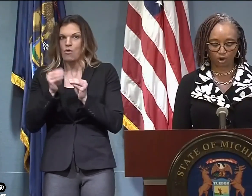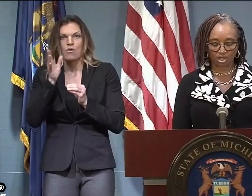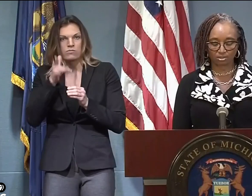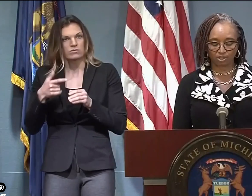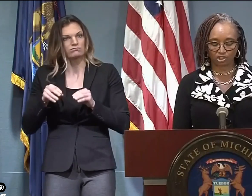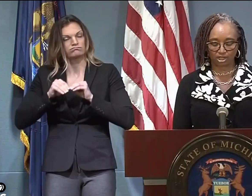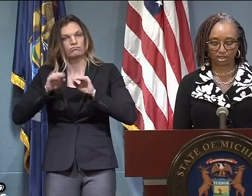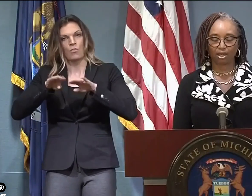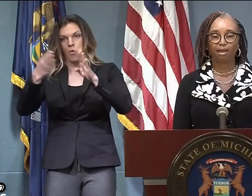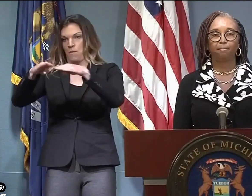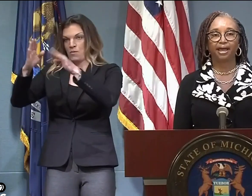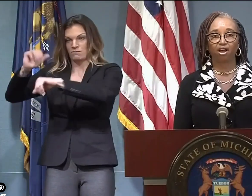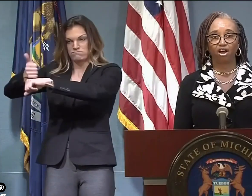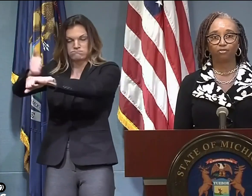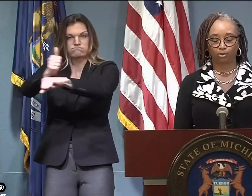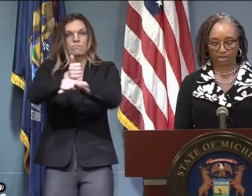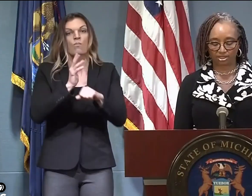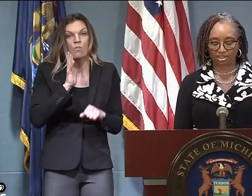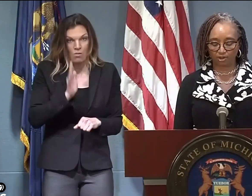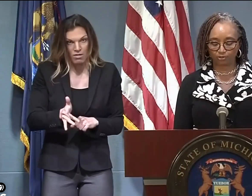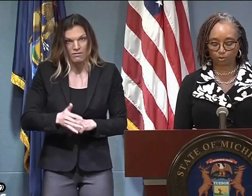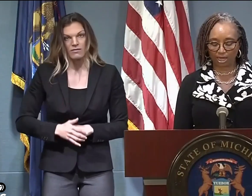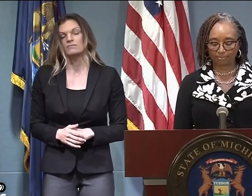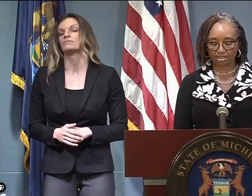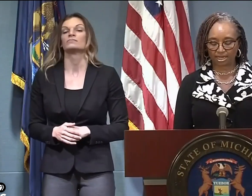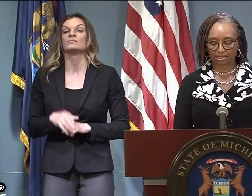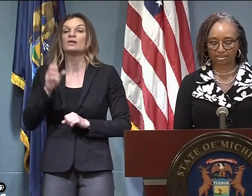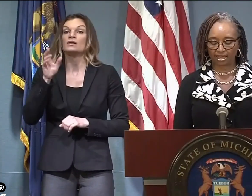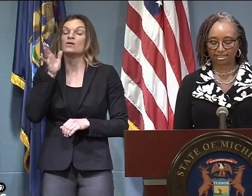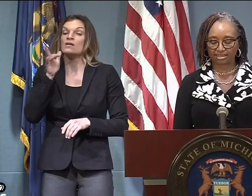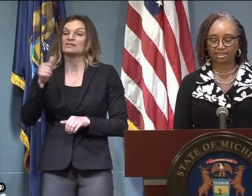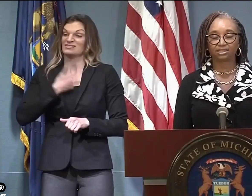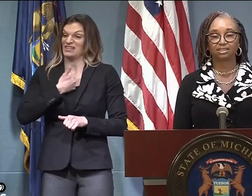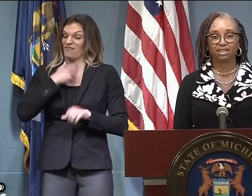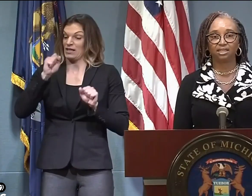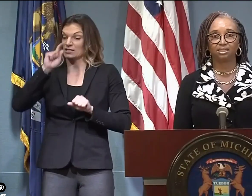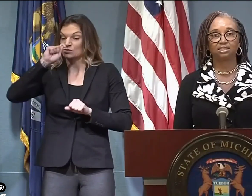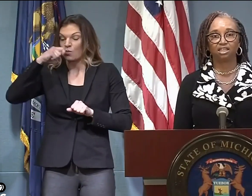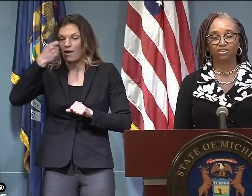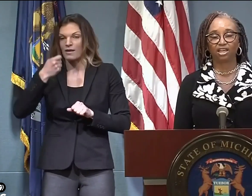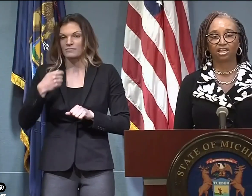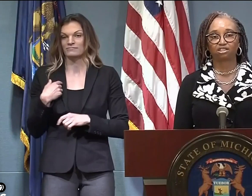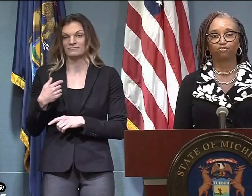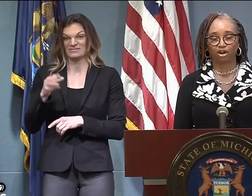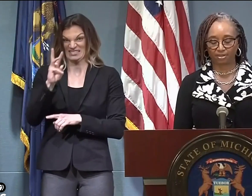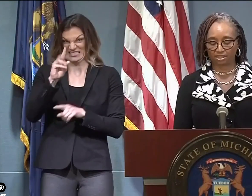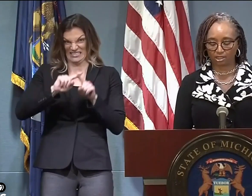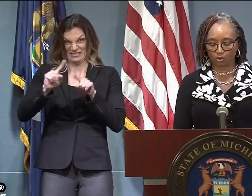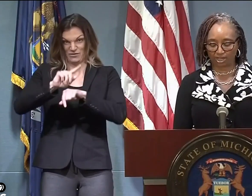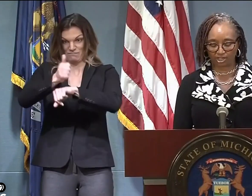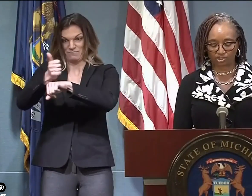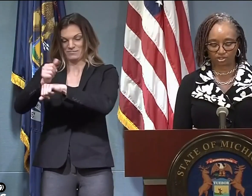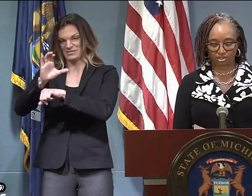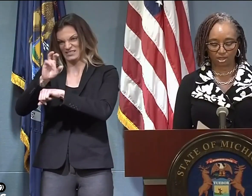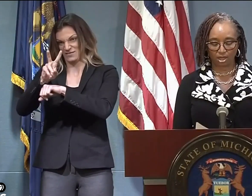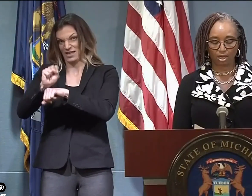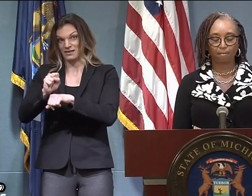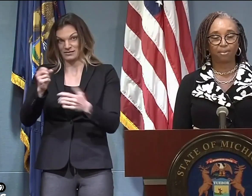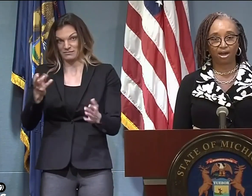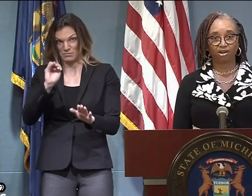our testing capabilities across Michigan by offering self-swabbed tests at 16